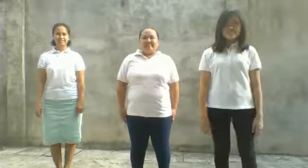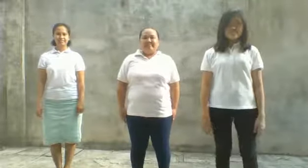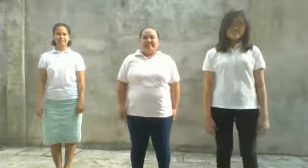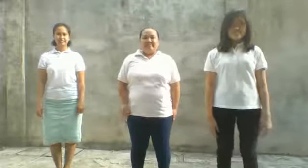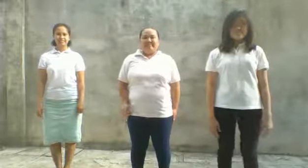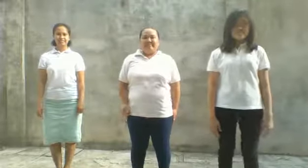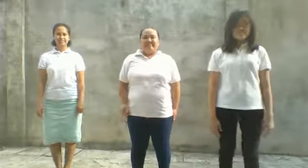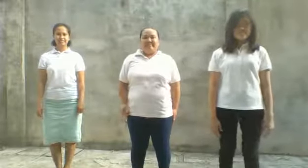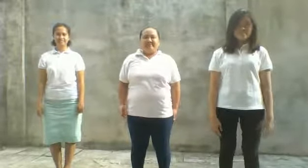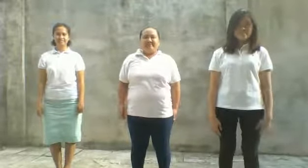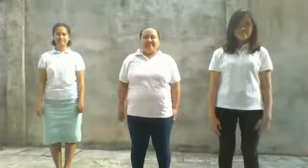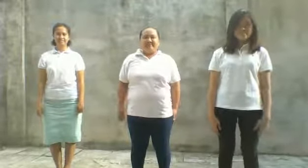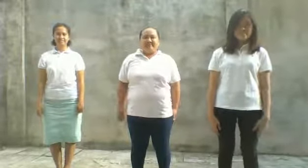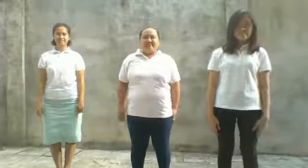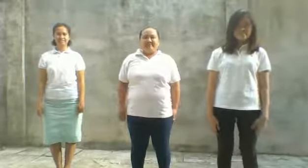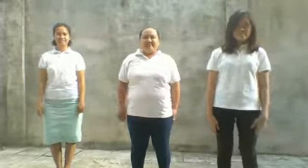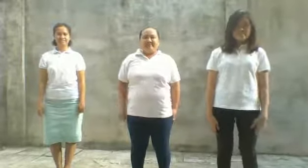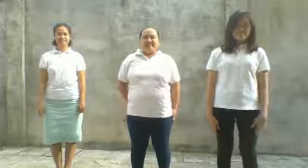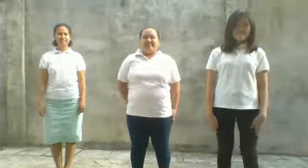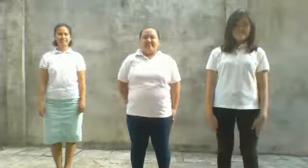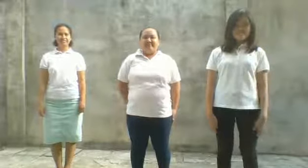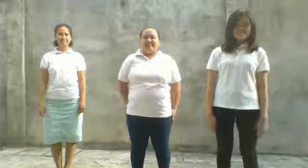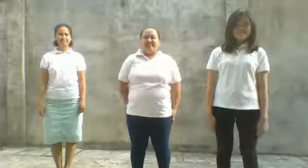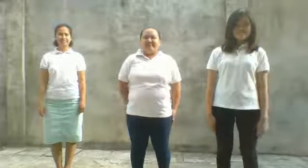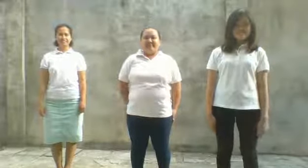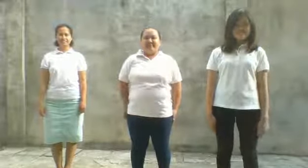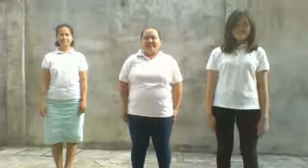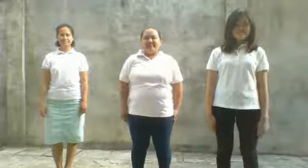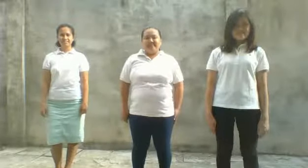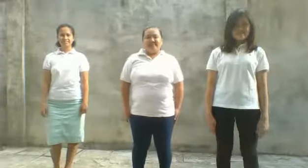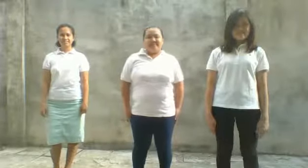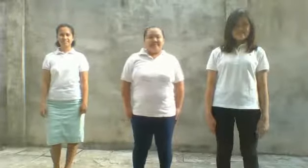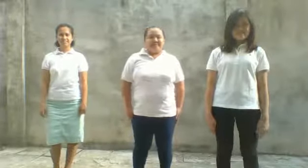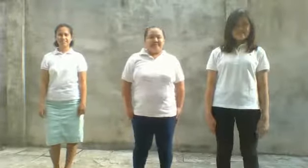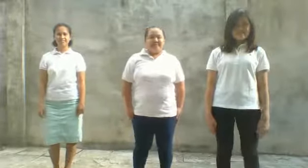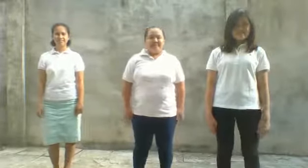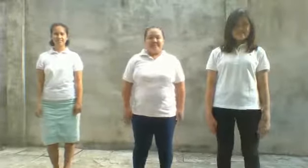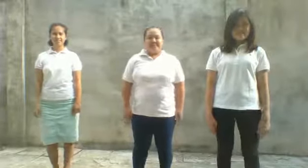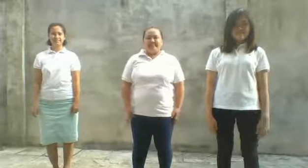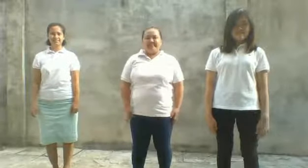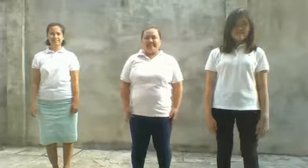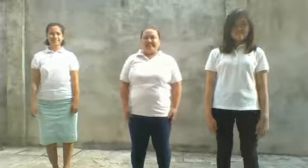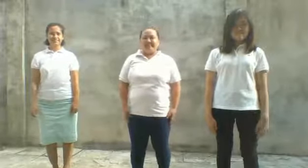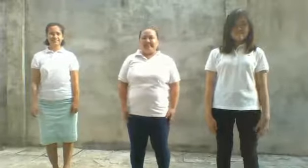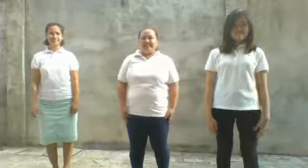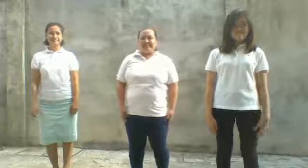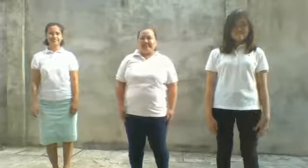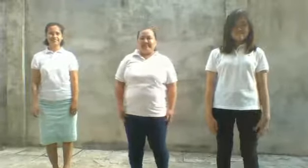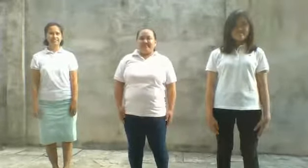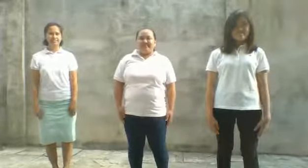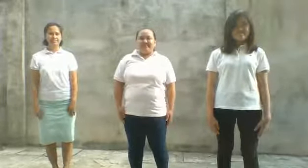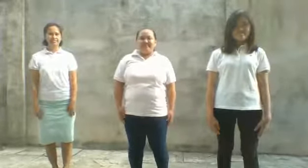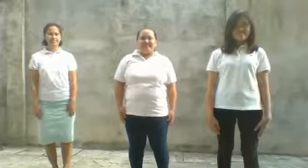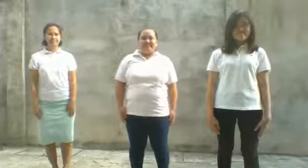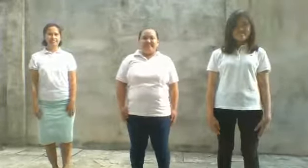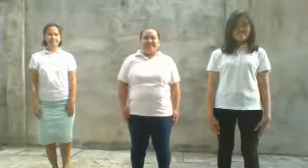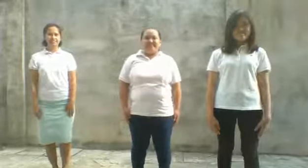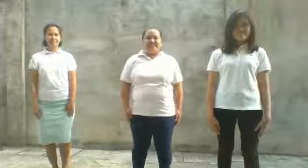go. God never gave up, and Moses never gave up either. Exodus chapters 5 through